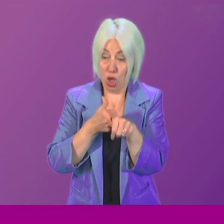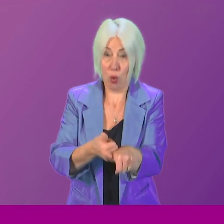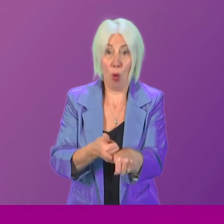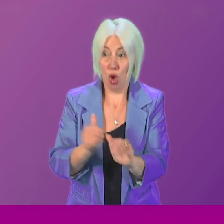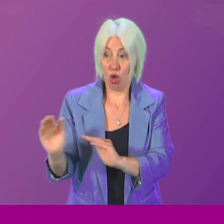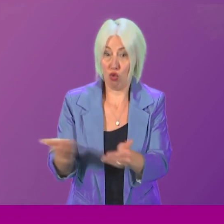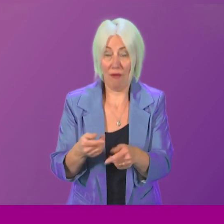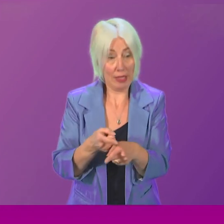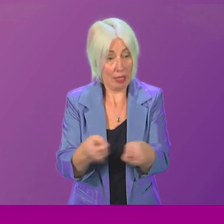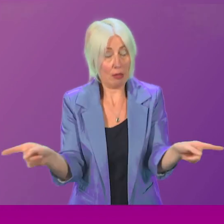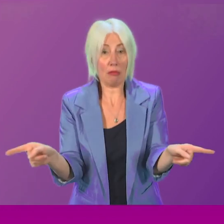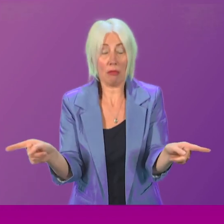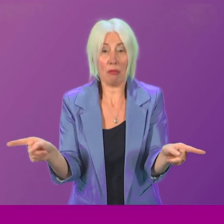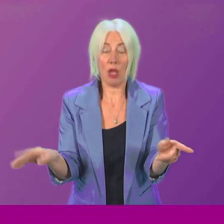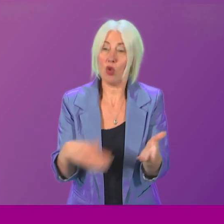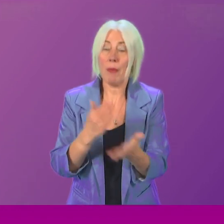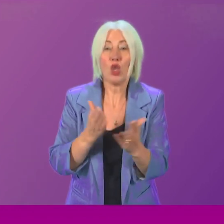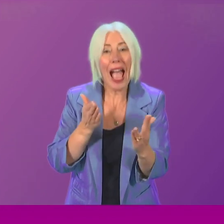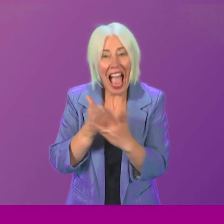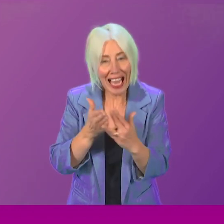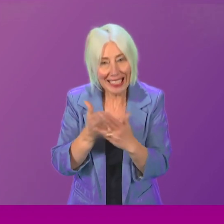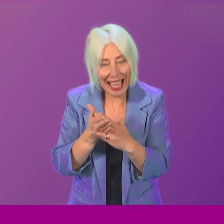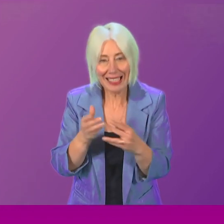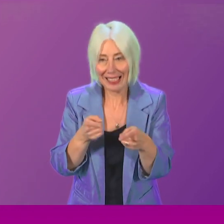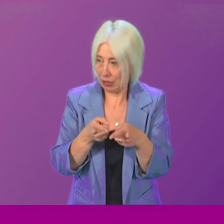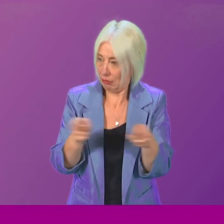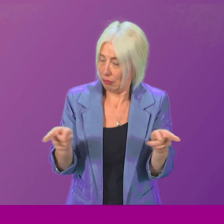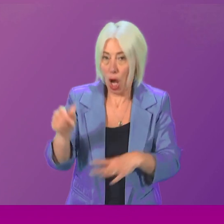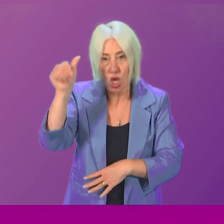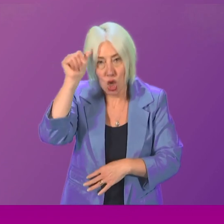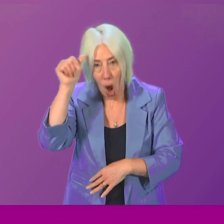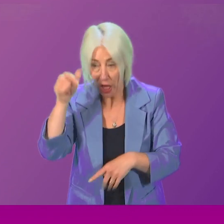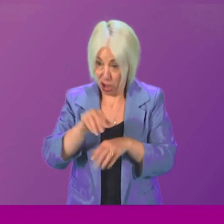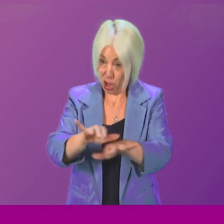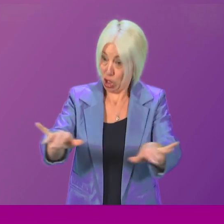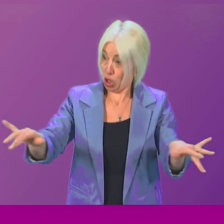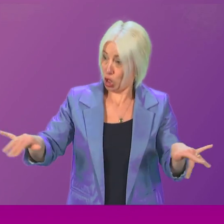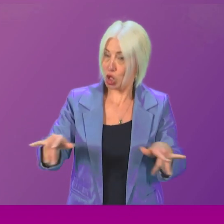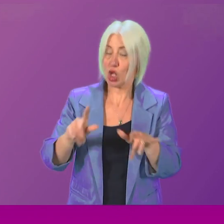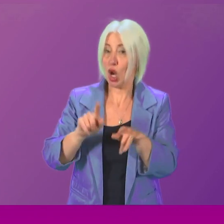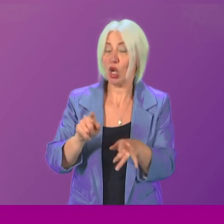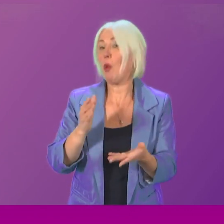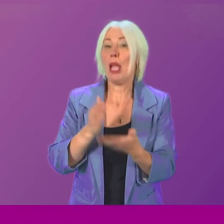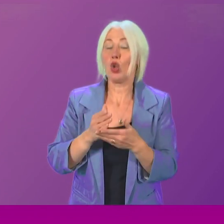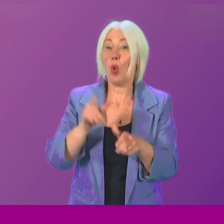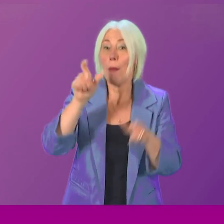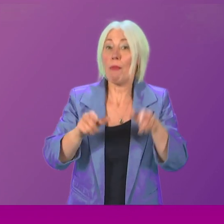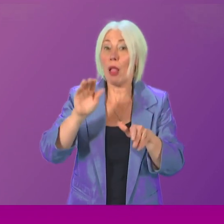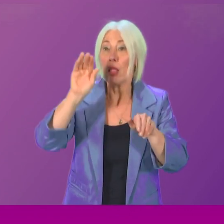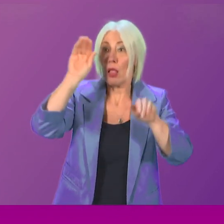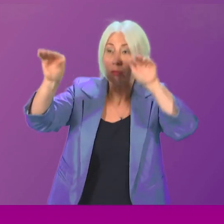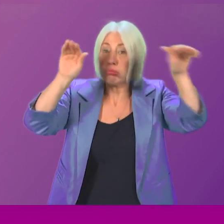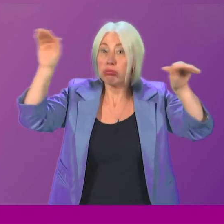that are necessary, access to those support services and knowledge of them is also extended to people in other parts